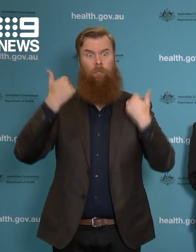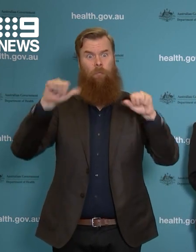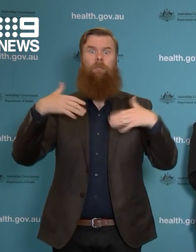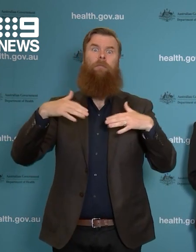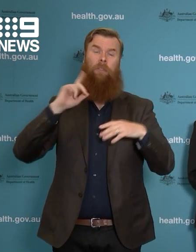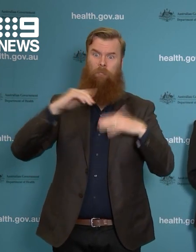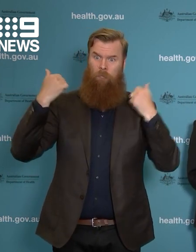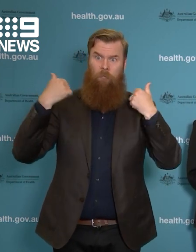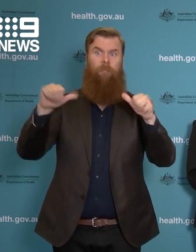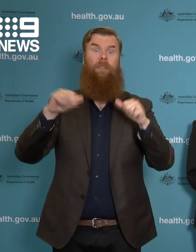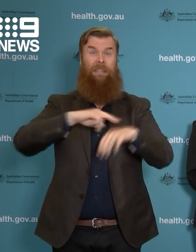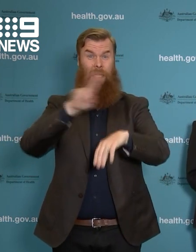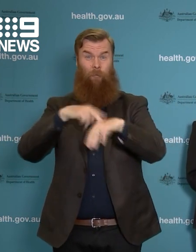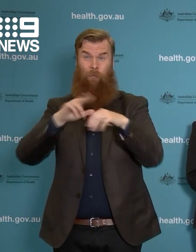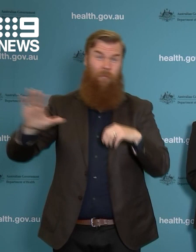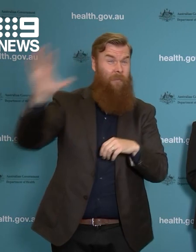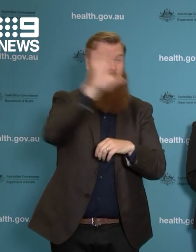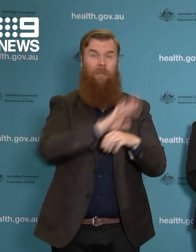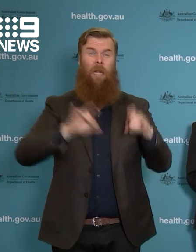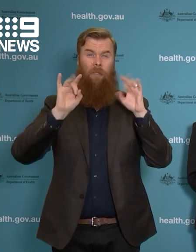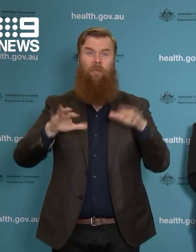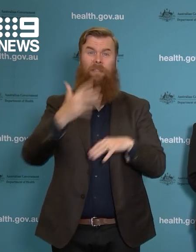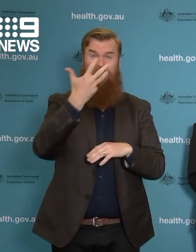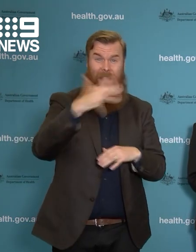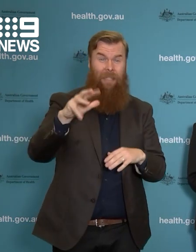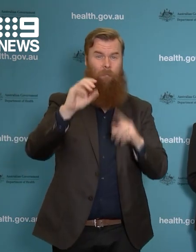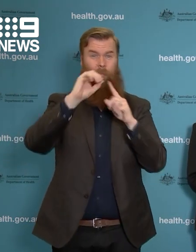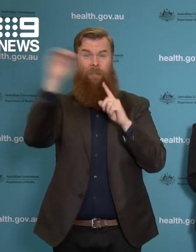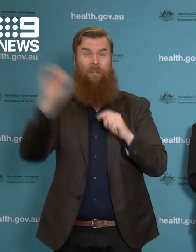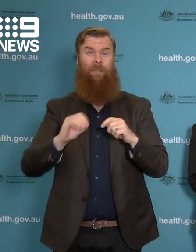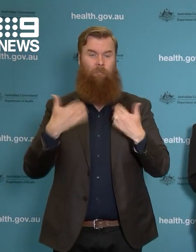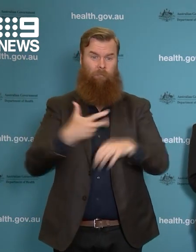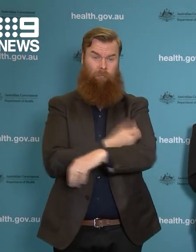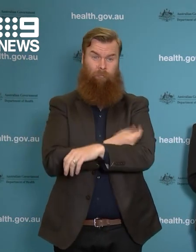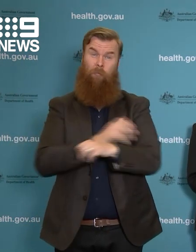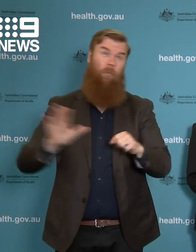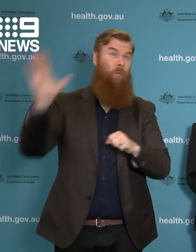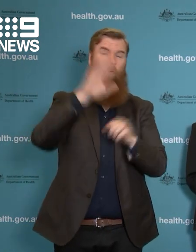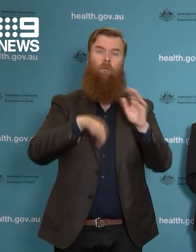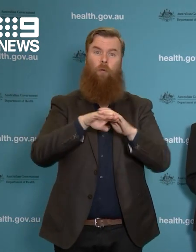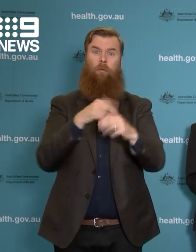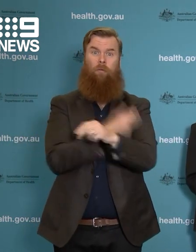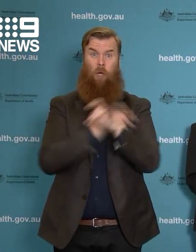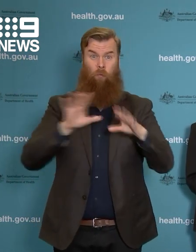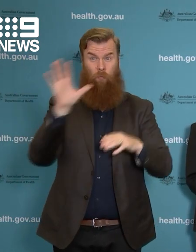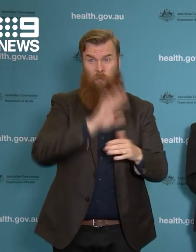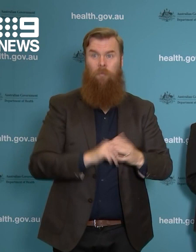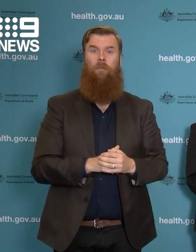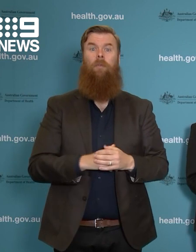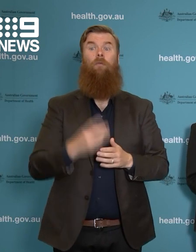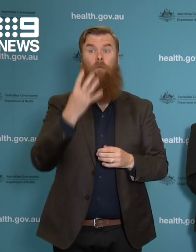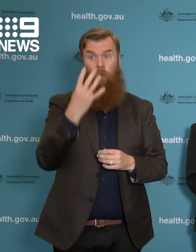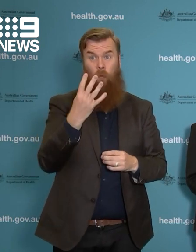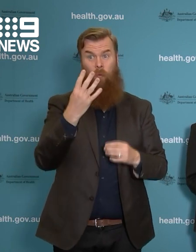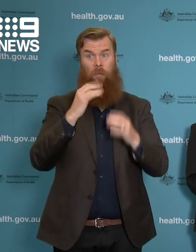milestone whereby we are 90% fully vaccinated across the nation. Four of the states and territories are at the 90